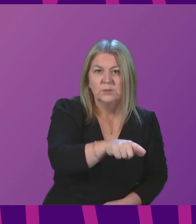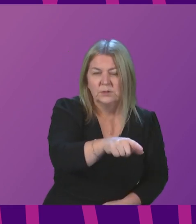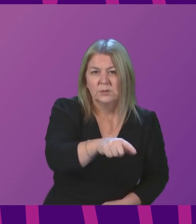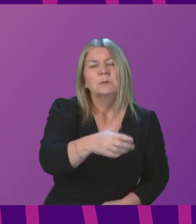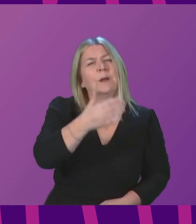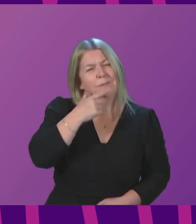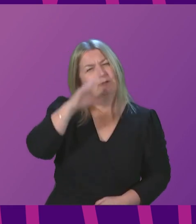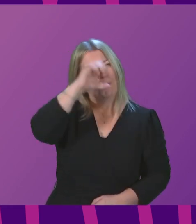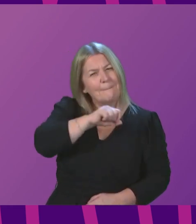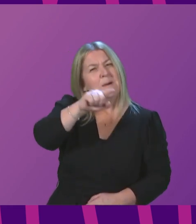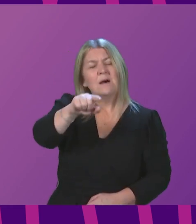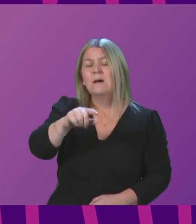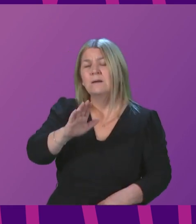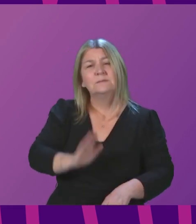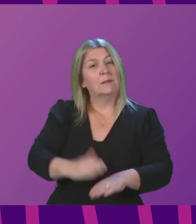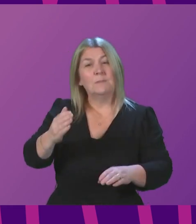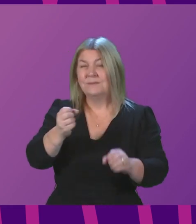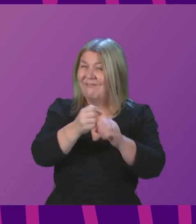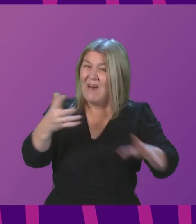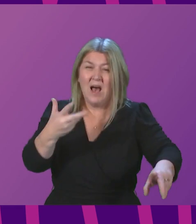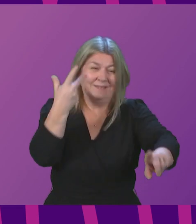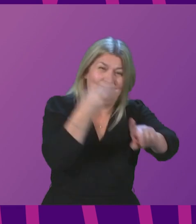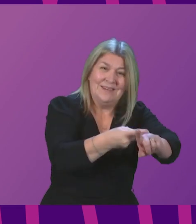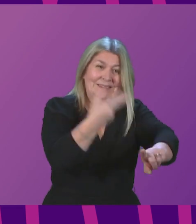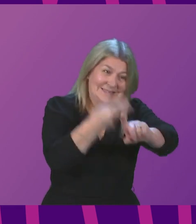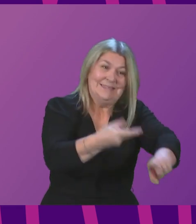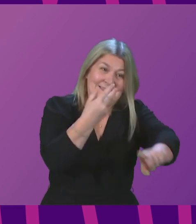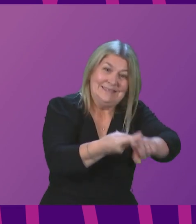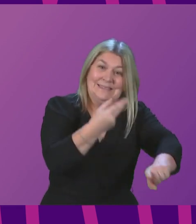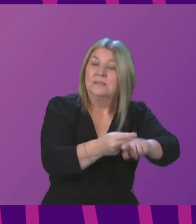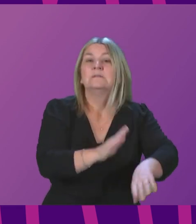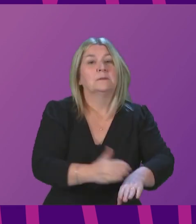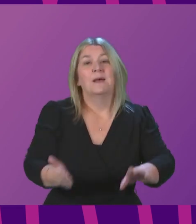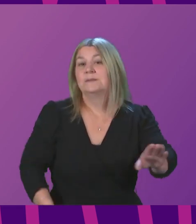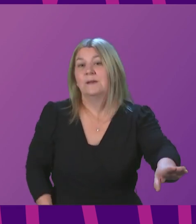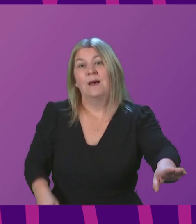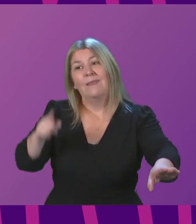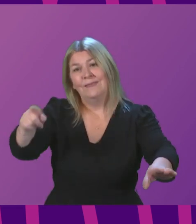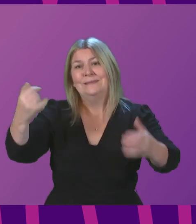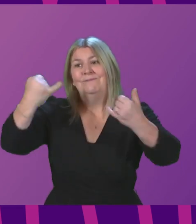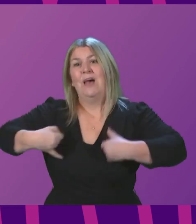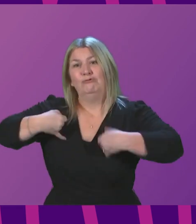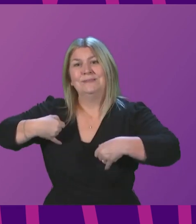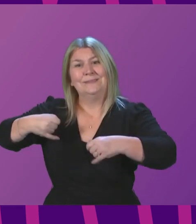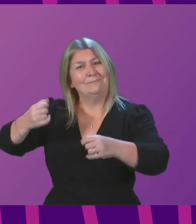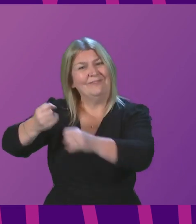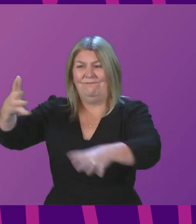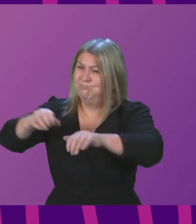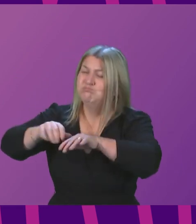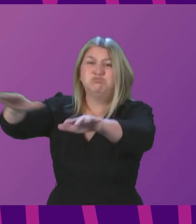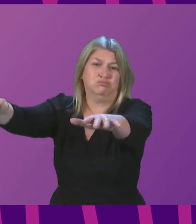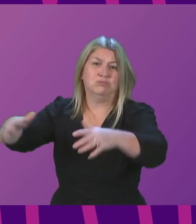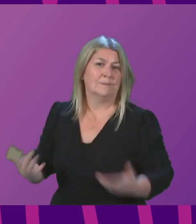made. No matter how fast we go, this virus is running so fast that we must also take action to slow it down.